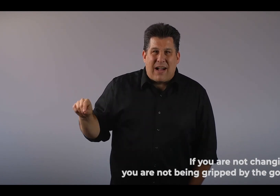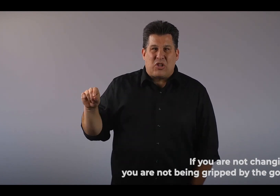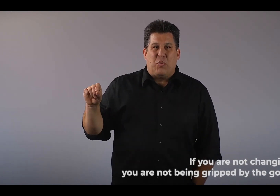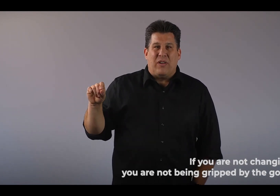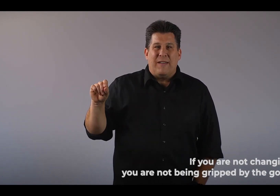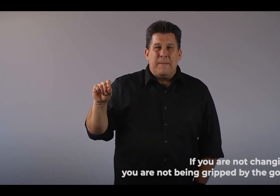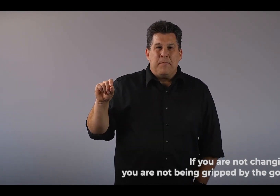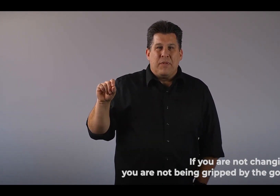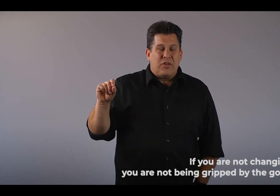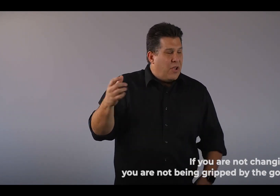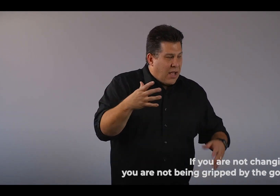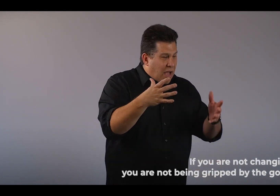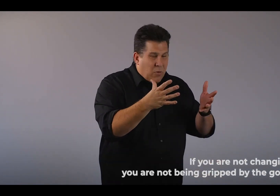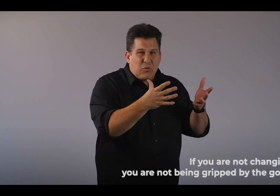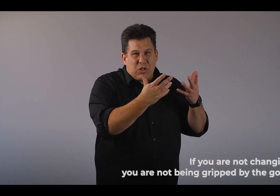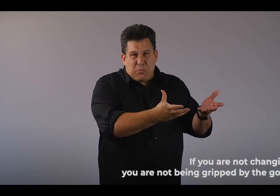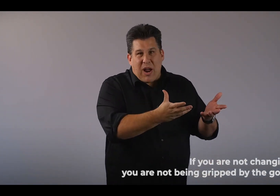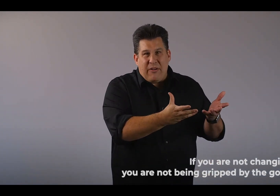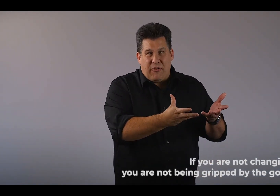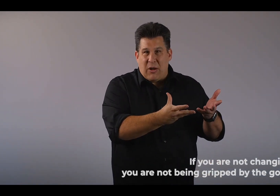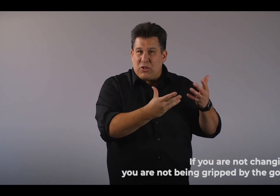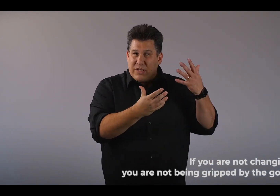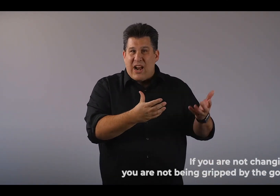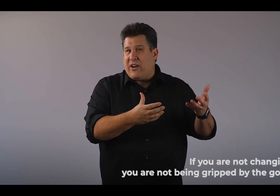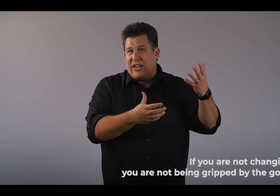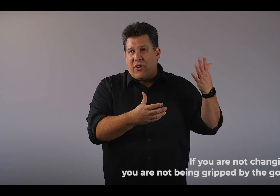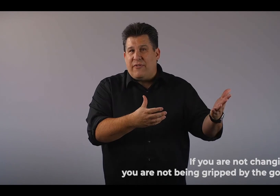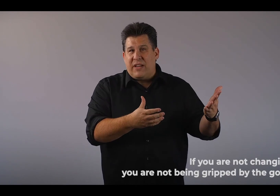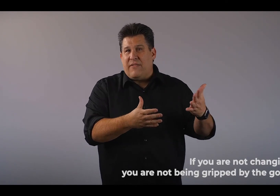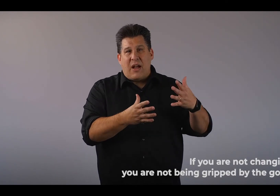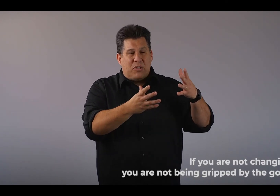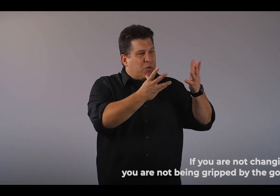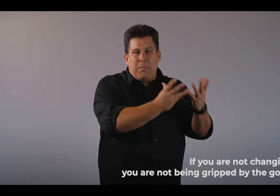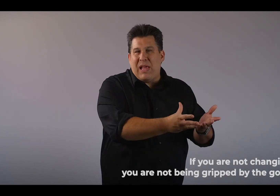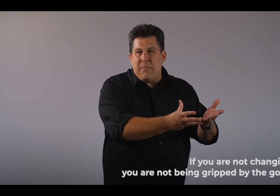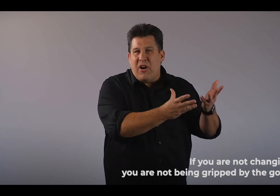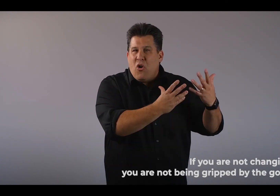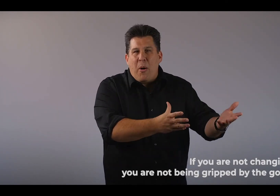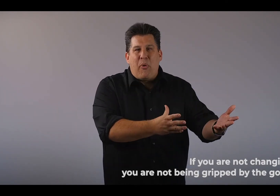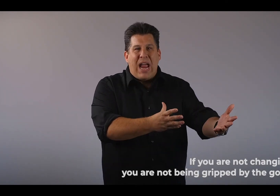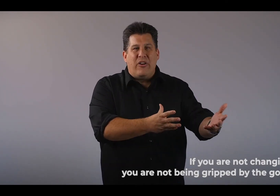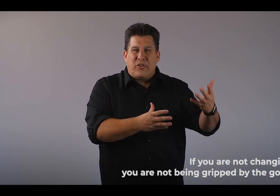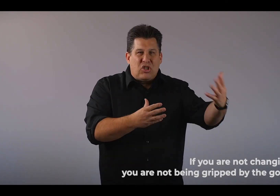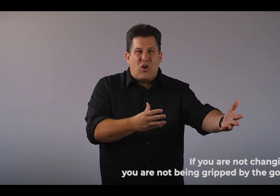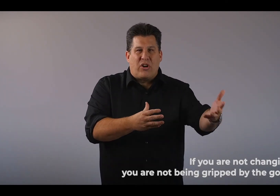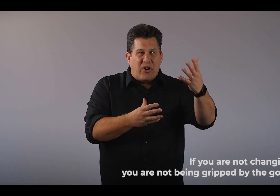gospel. So I once was prideful. I once was arrogant or unforgiving. I once was a blamer or a braggart or a drunkard or